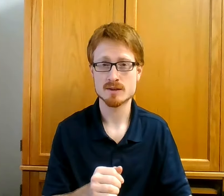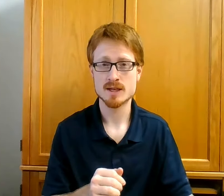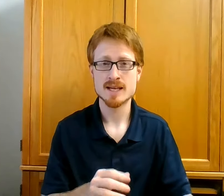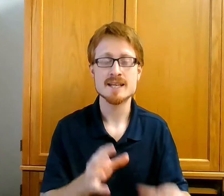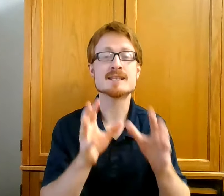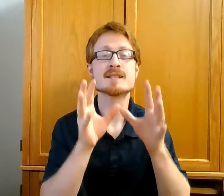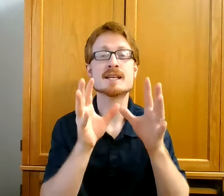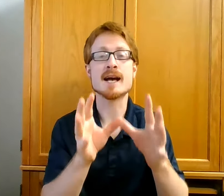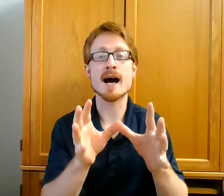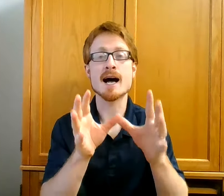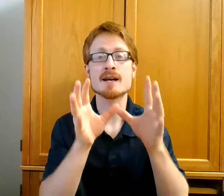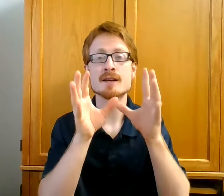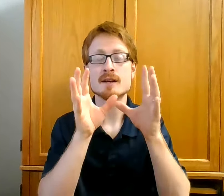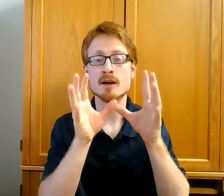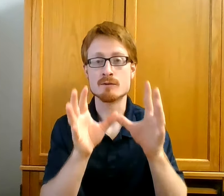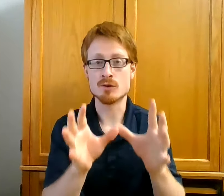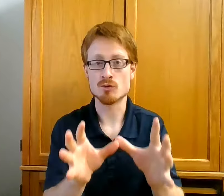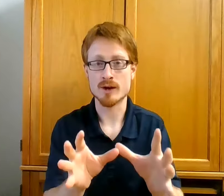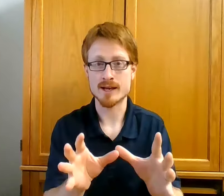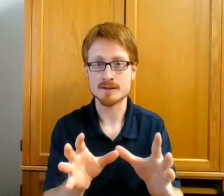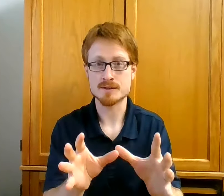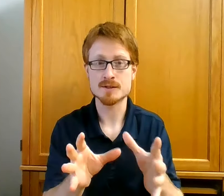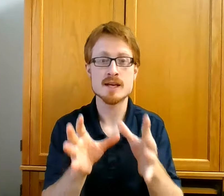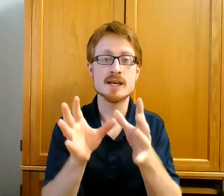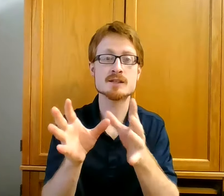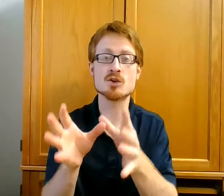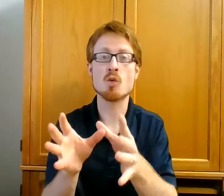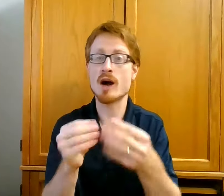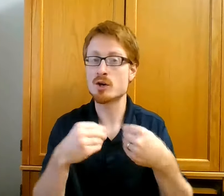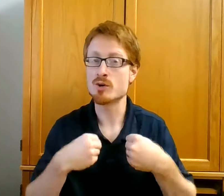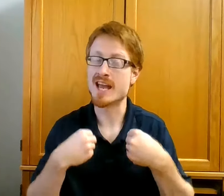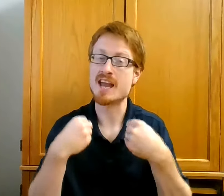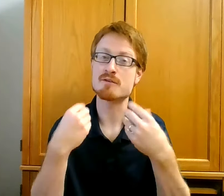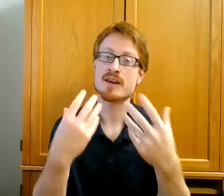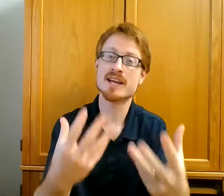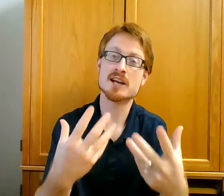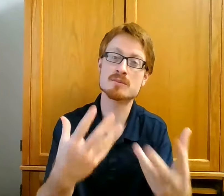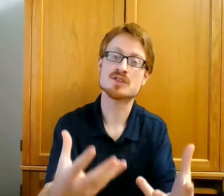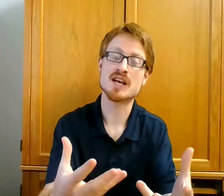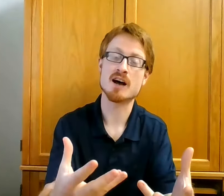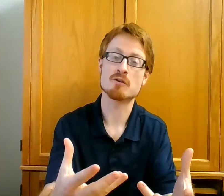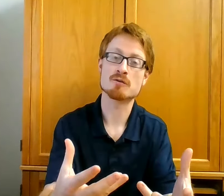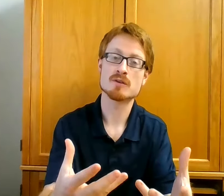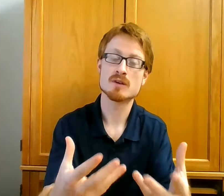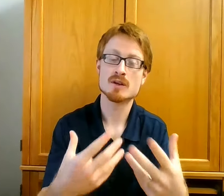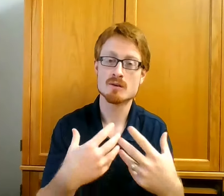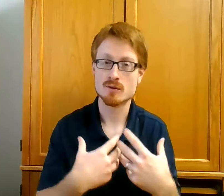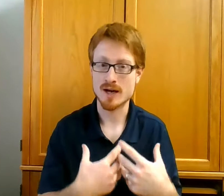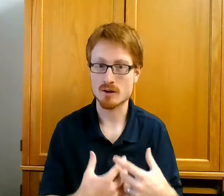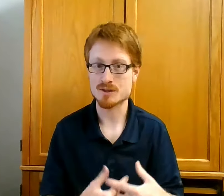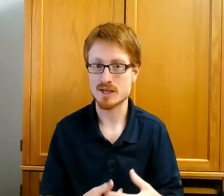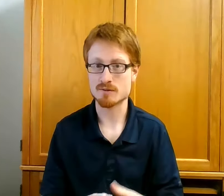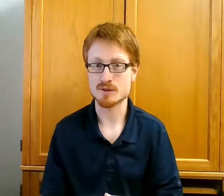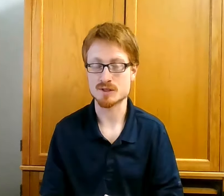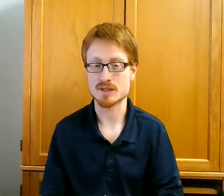He is the God of grace. He is the one who gave himself for our selfishness.